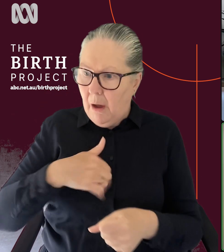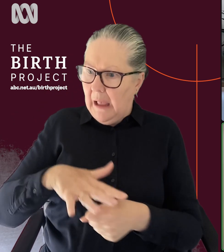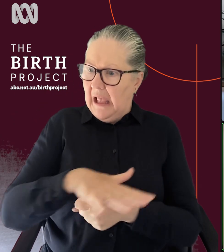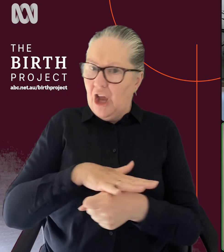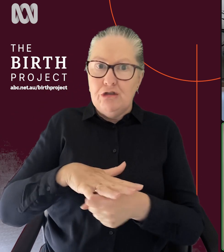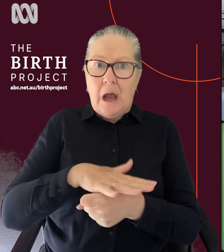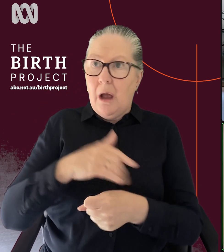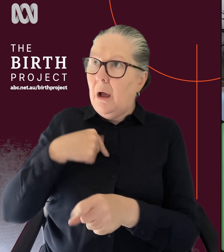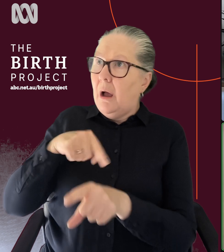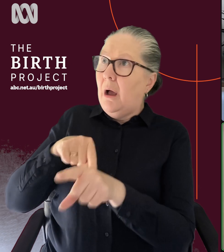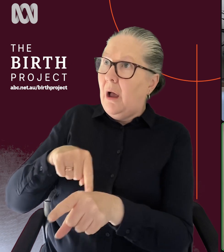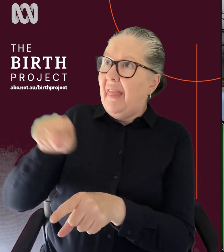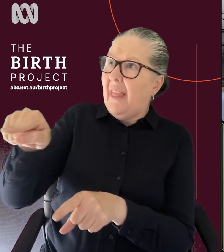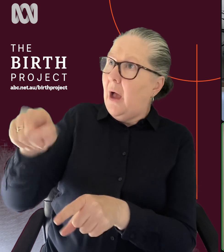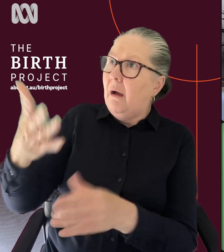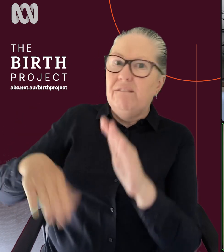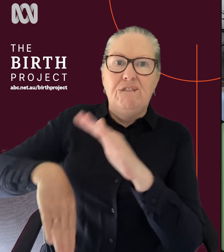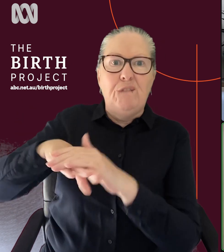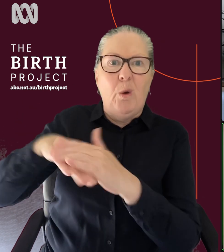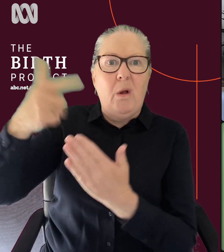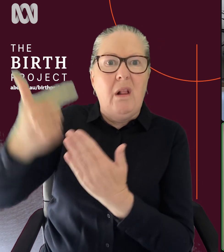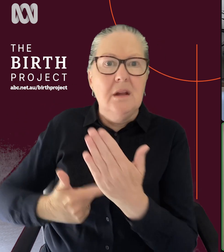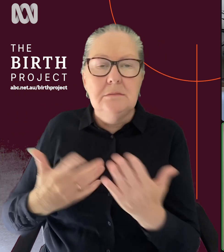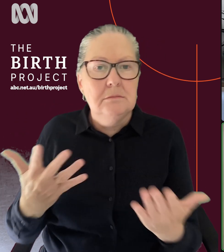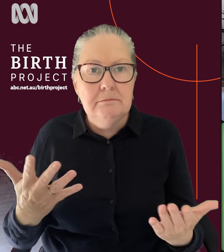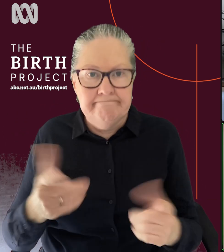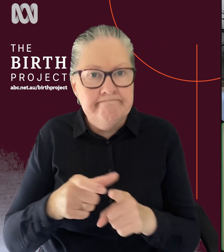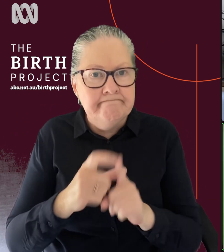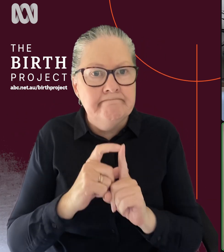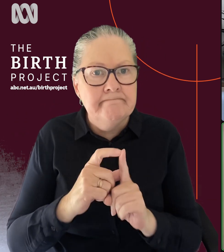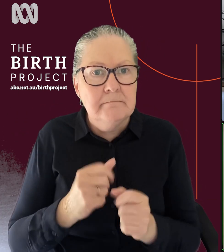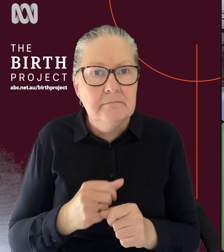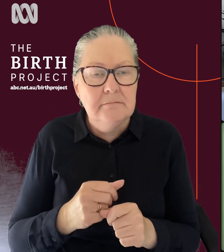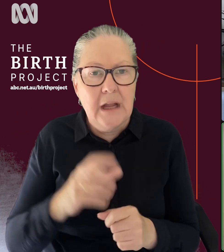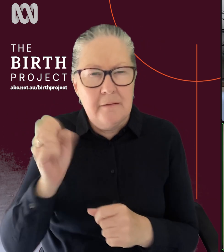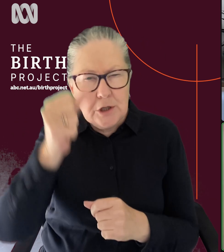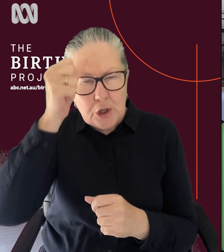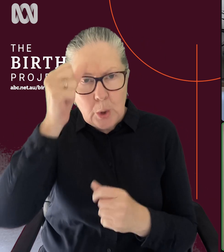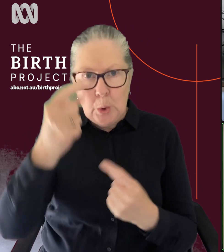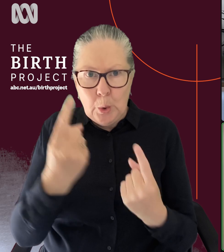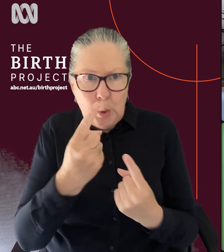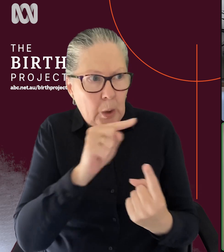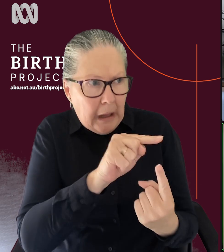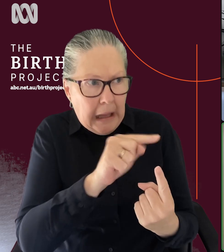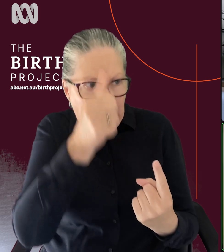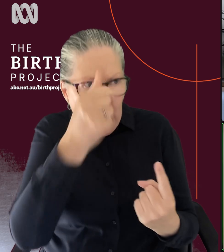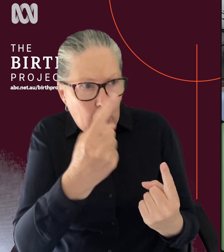where they're zoned to is already full. So it's definitely tricky. And you have to kind of know someone who knows someone sometimes to